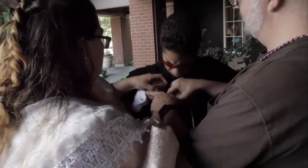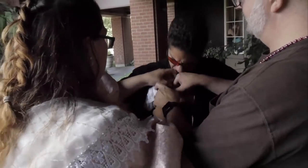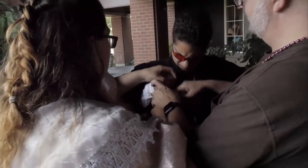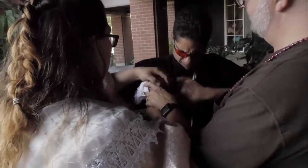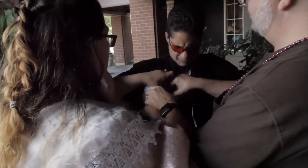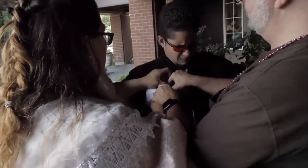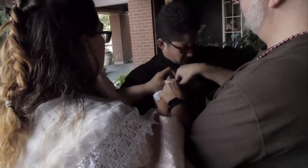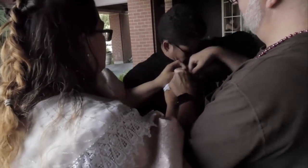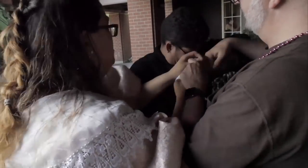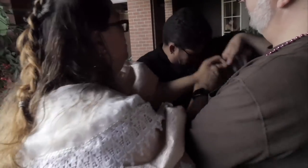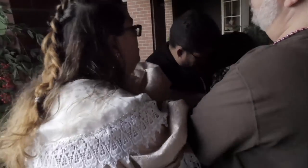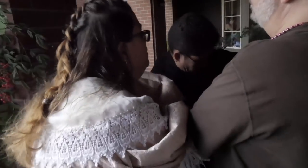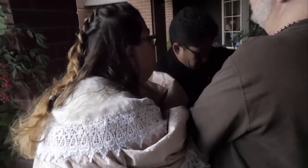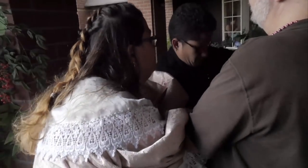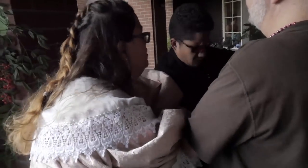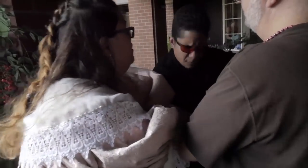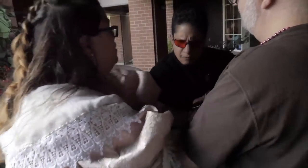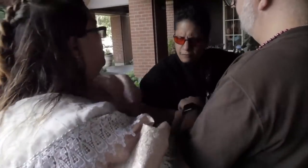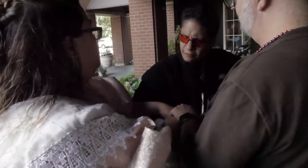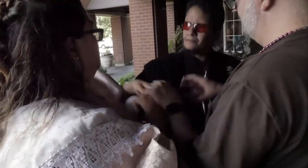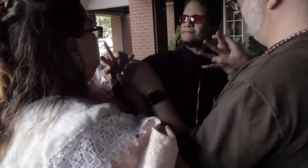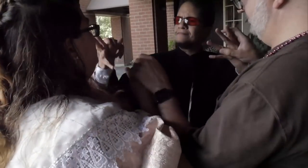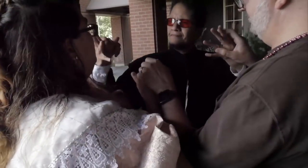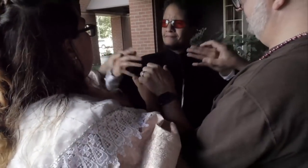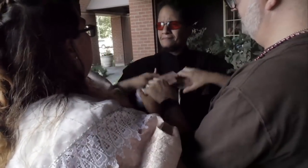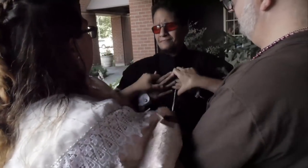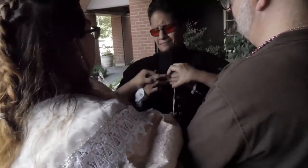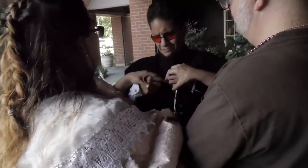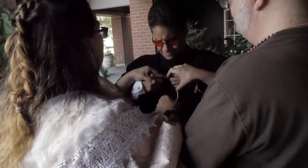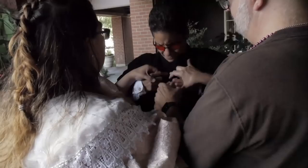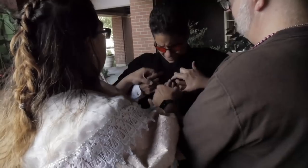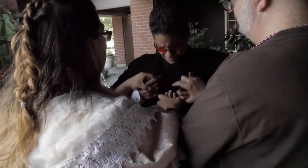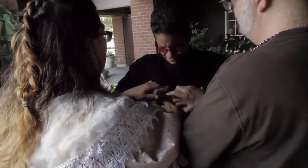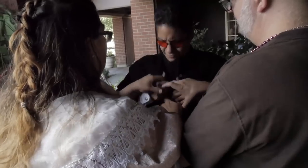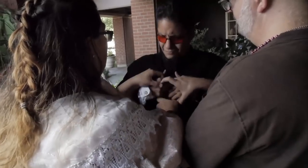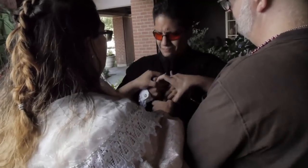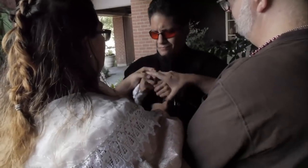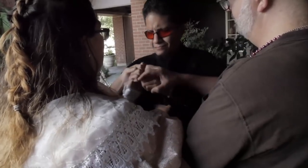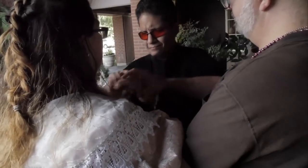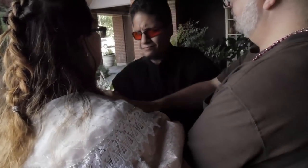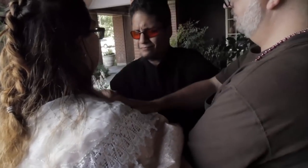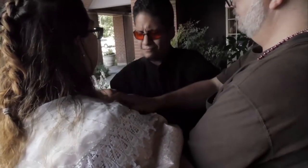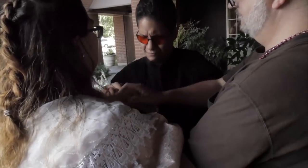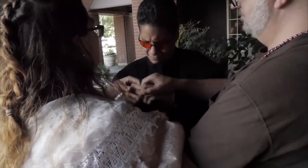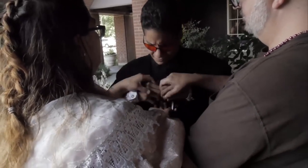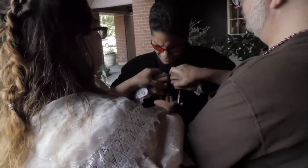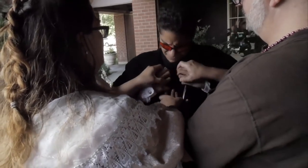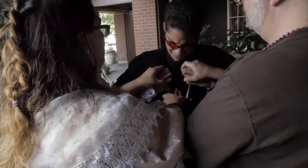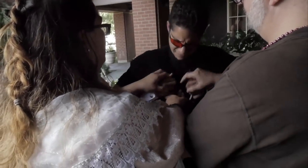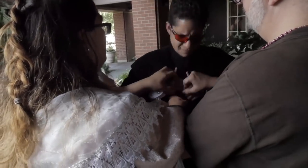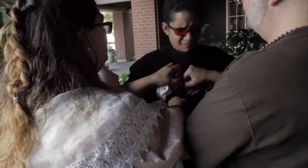Call me but love, and I'll be new baptized. Henceforth, I never will be Romeo.